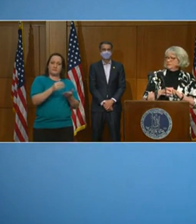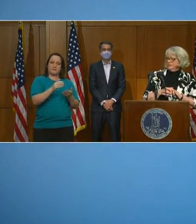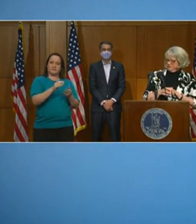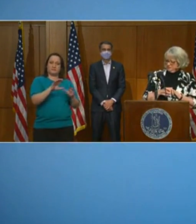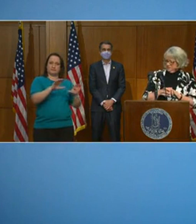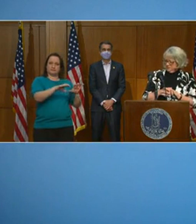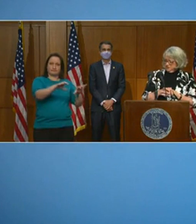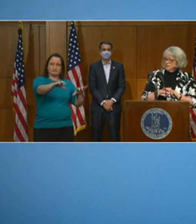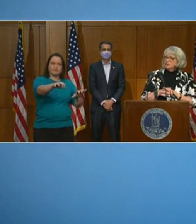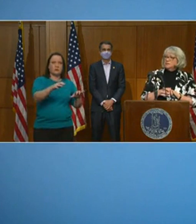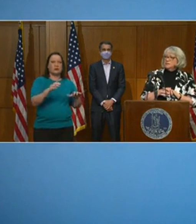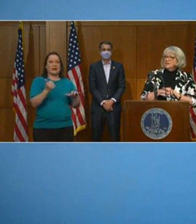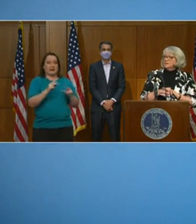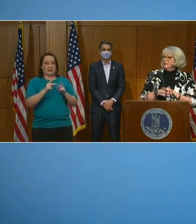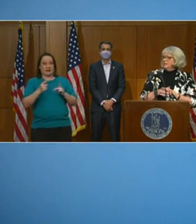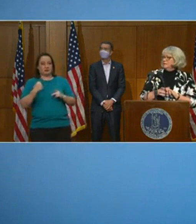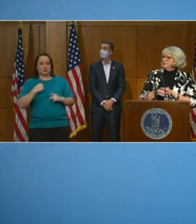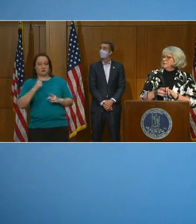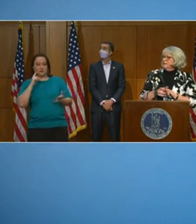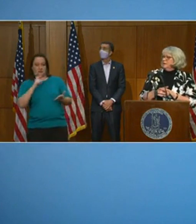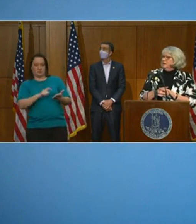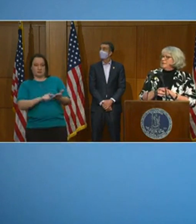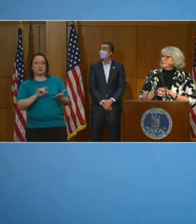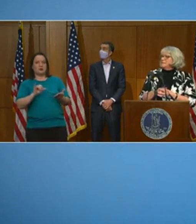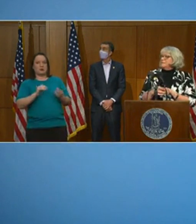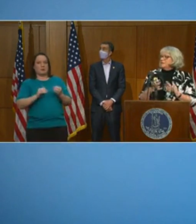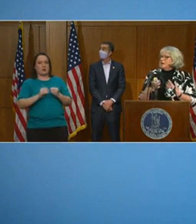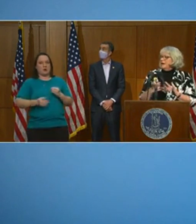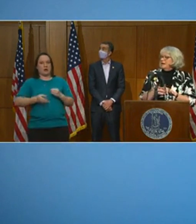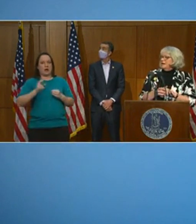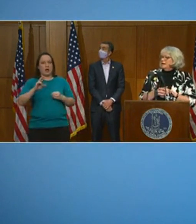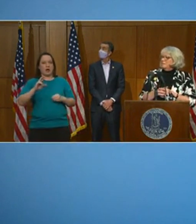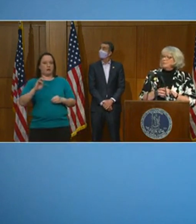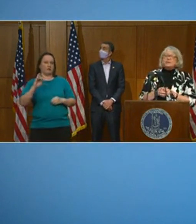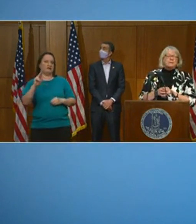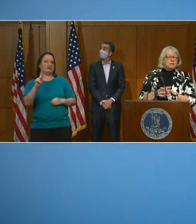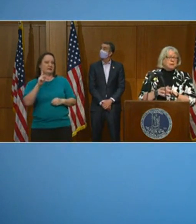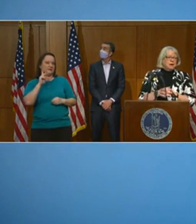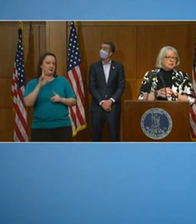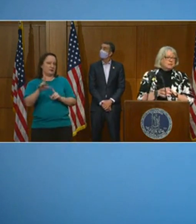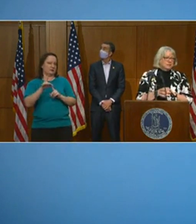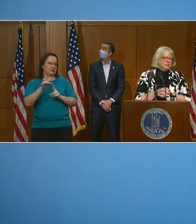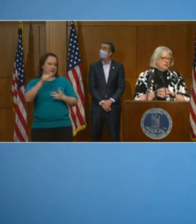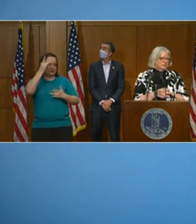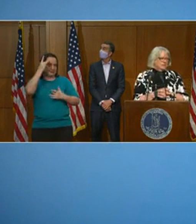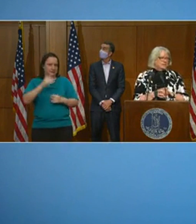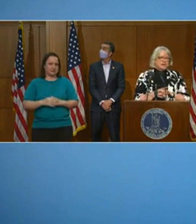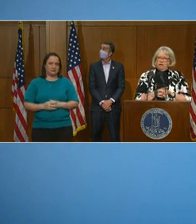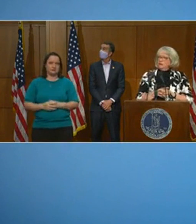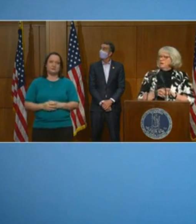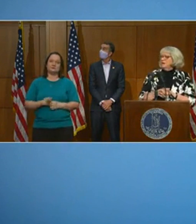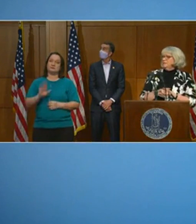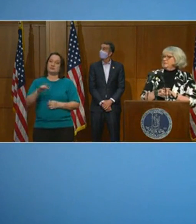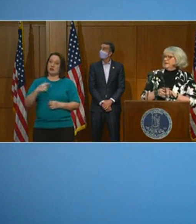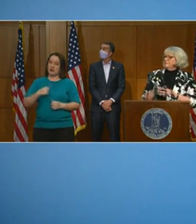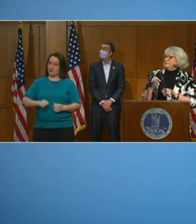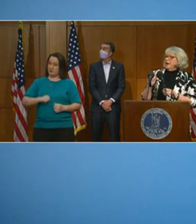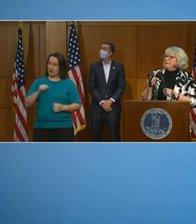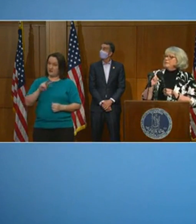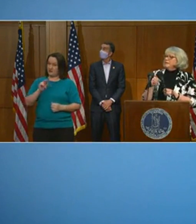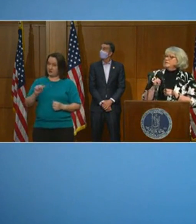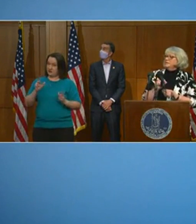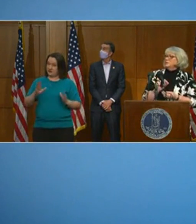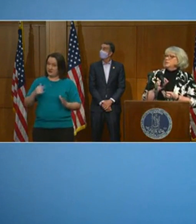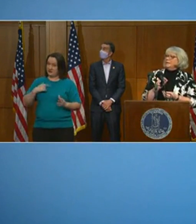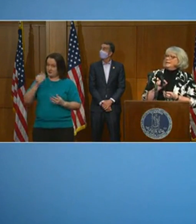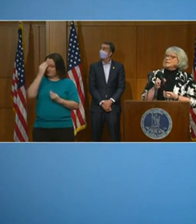risk of disease. Next slide. And then something that I am particularly proud as a Virginian to share is that for